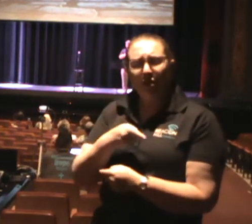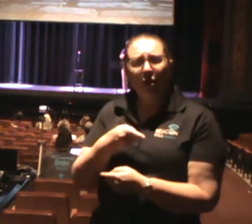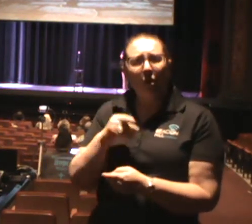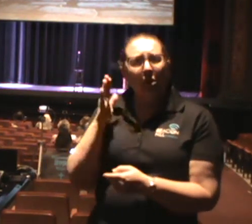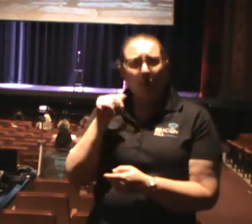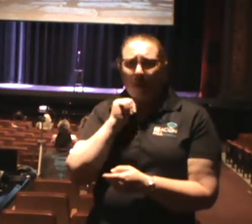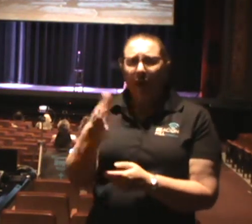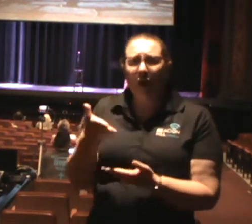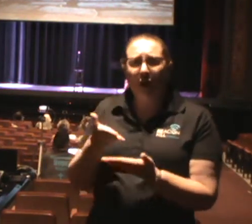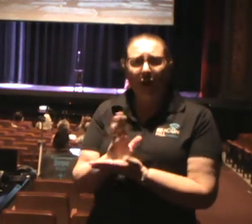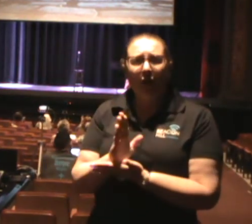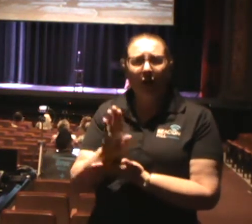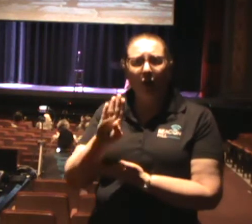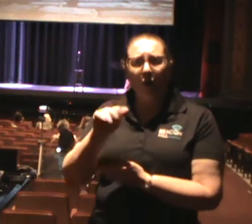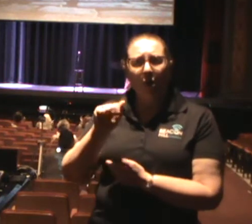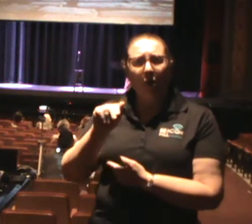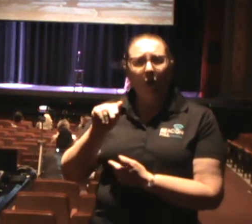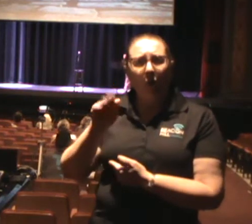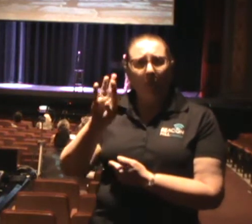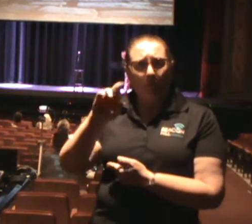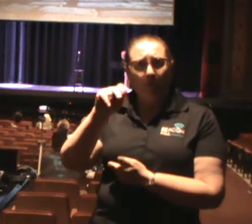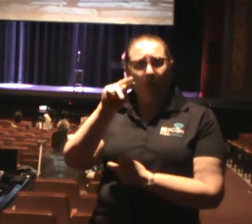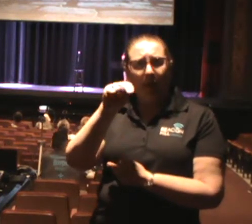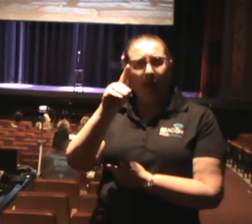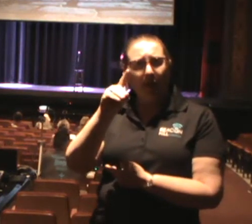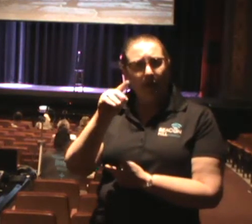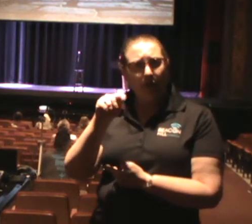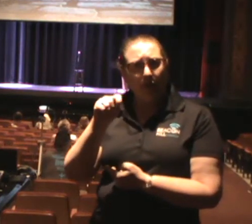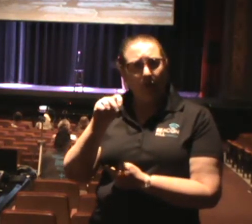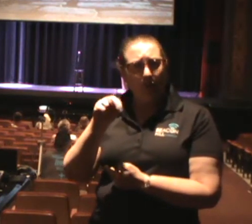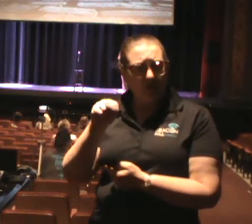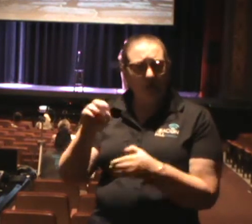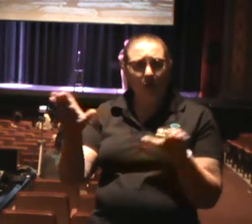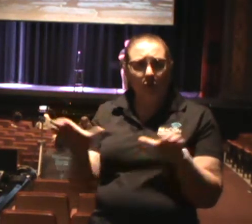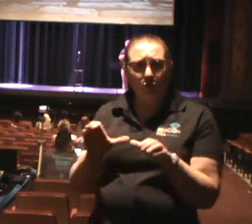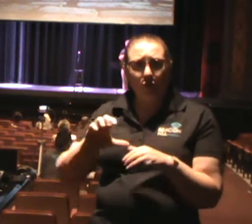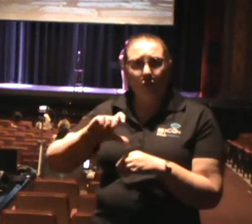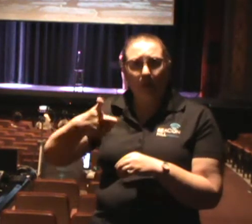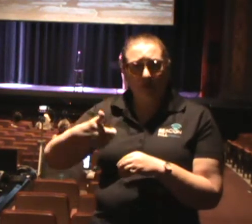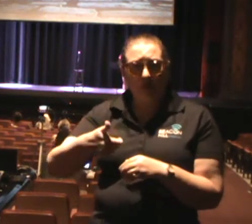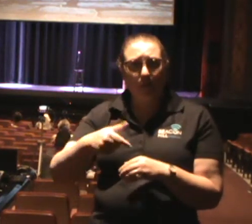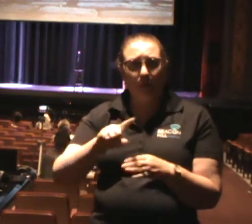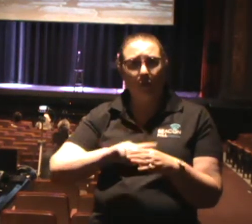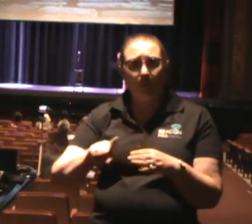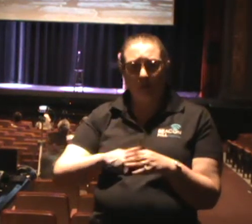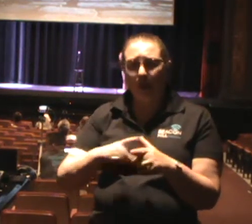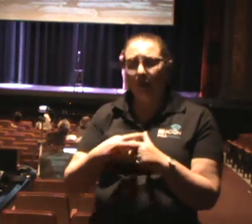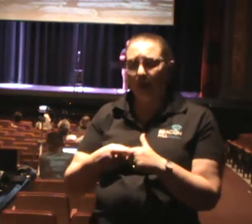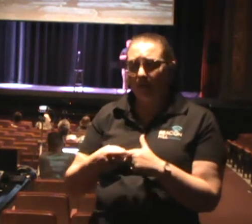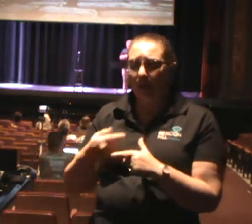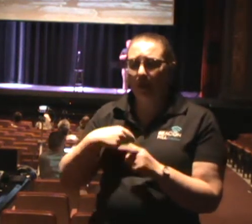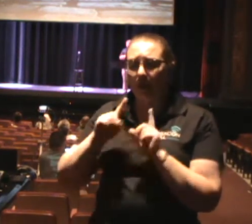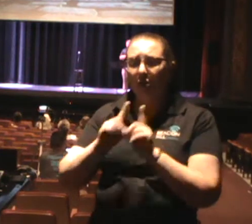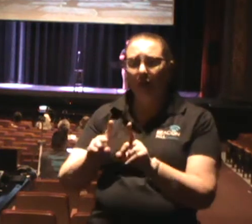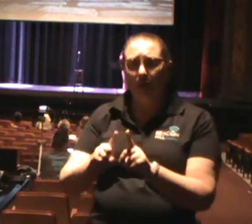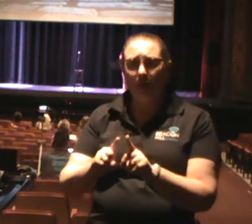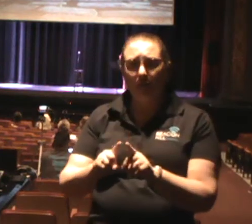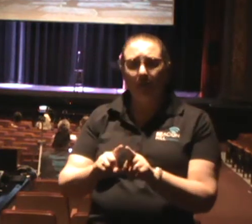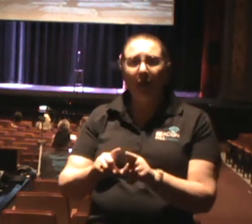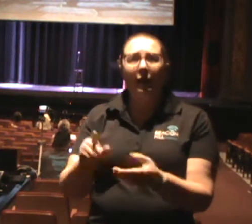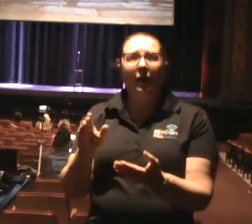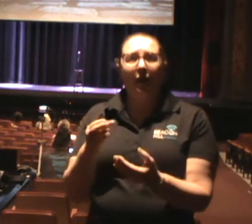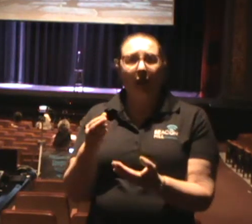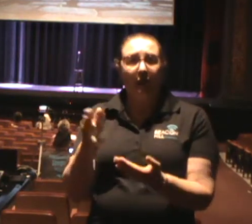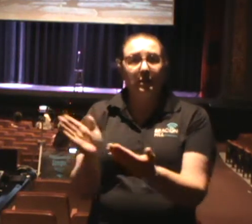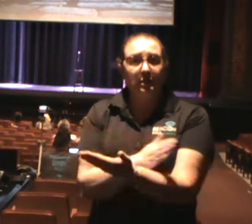I watched him grow in the last three weeks. God's been using him in a mighty way. And I'm just